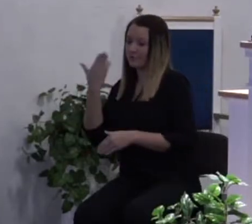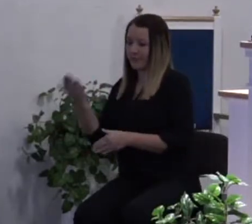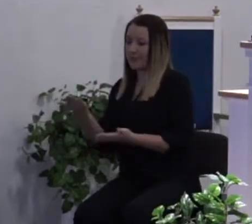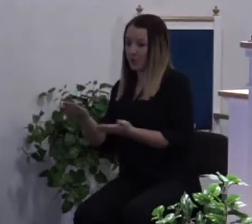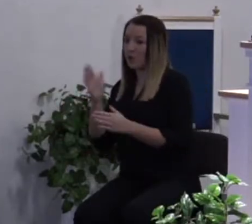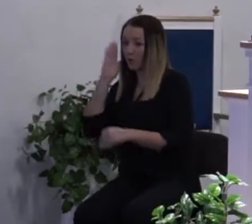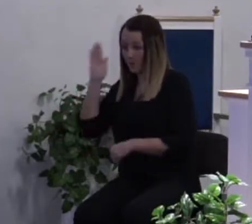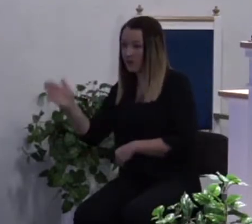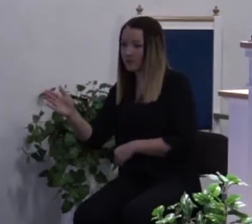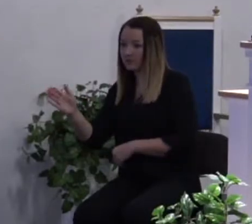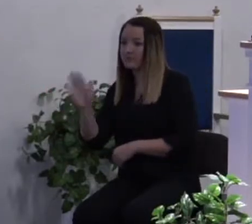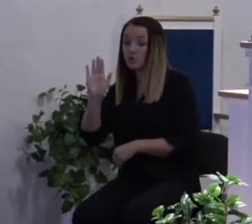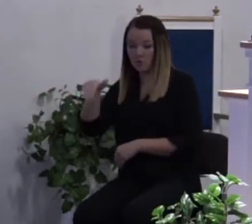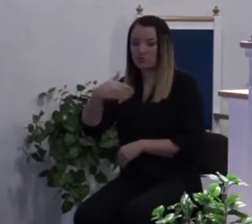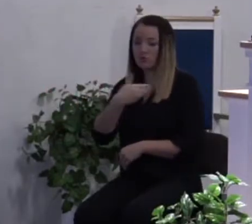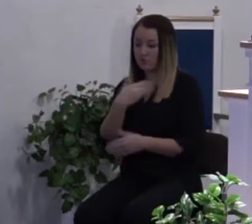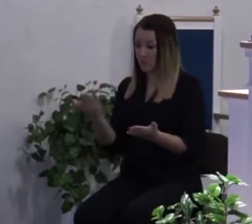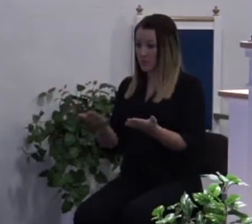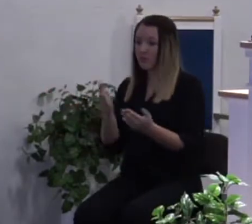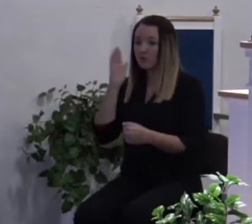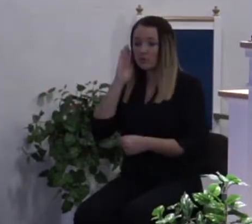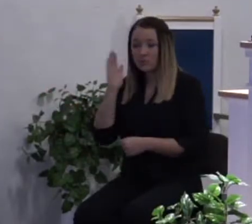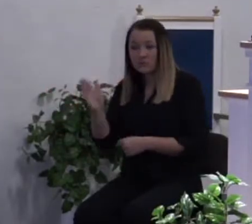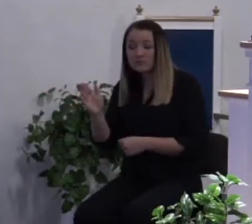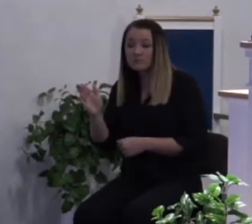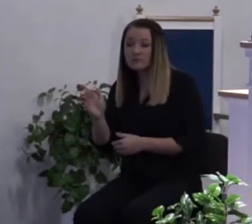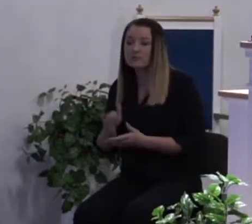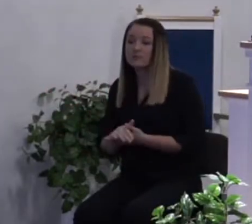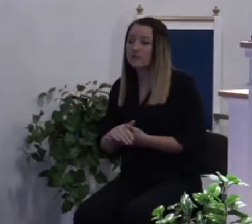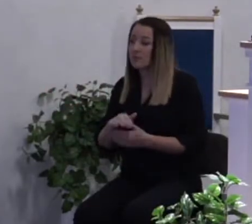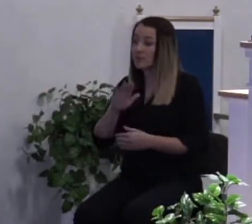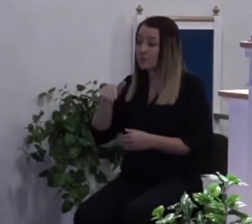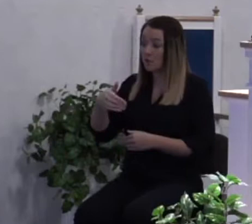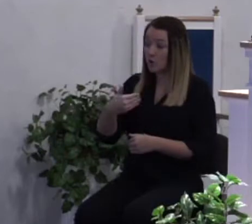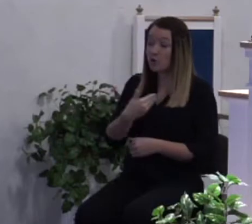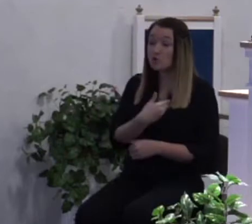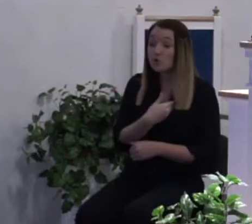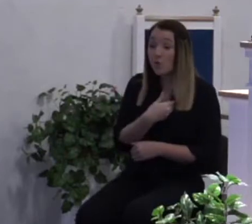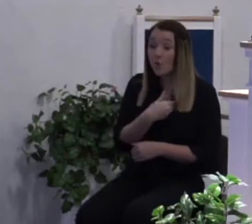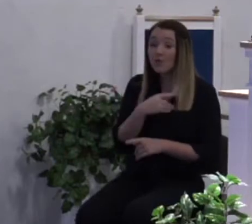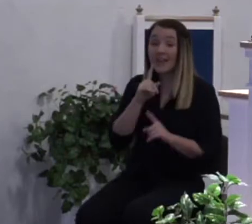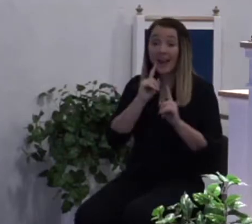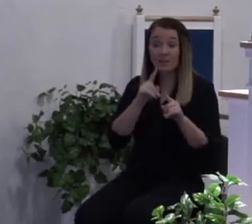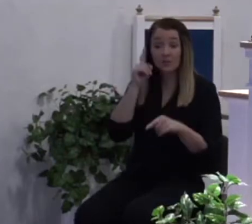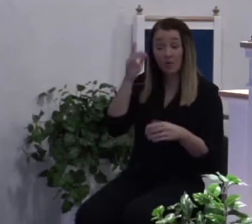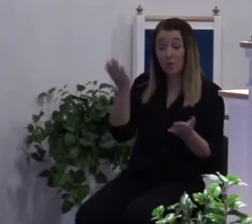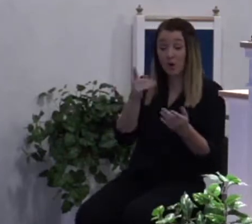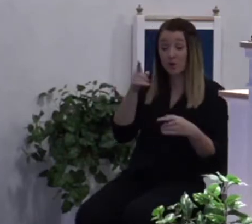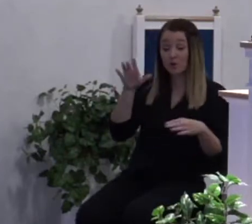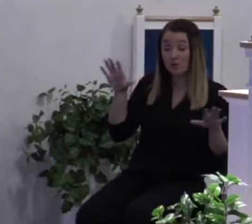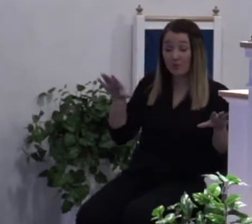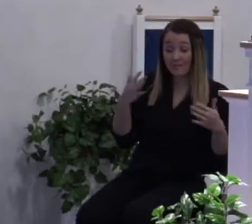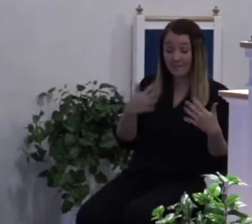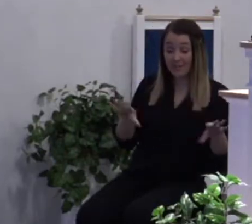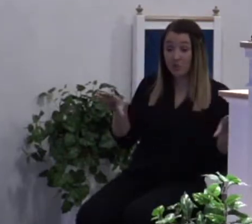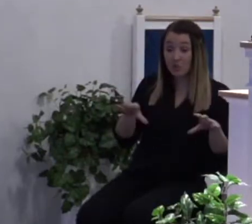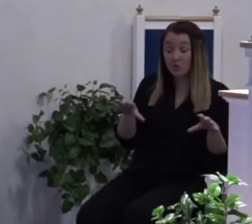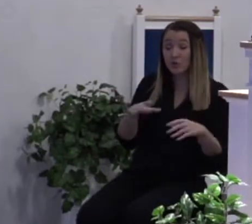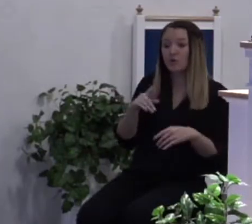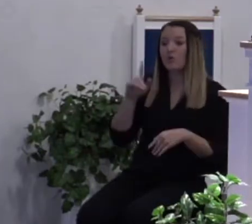soul will be around. Your soul is still going to either answer for what you have done or enter thou into the joy